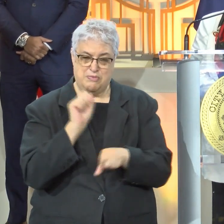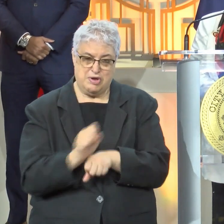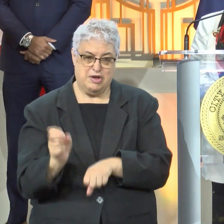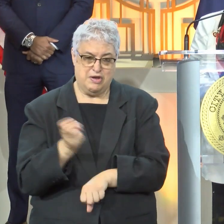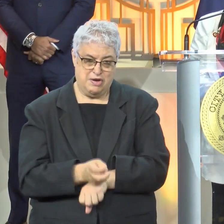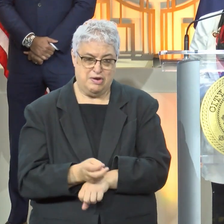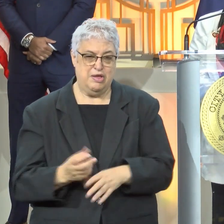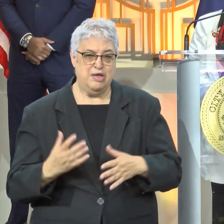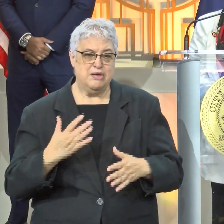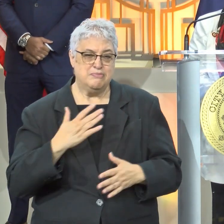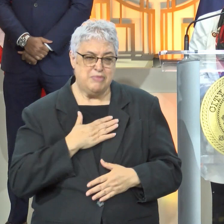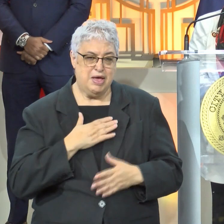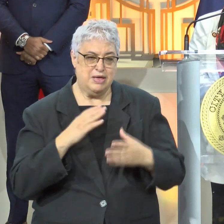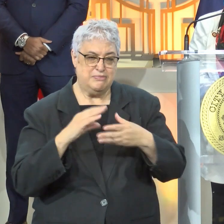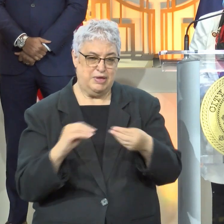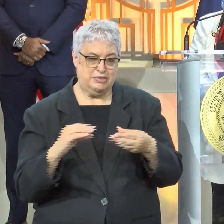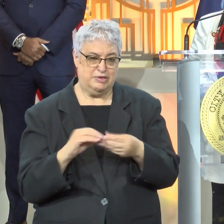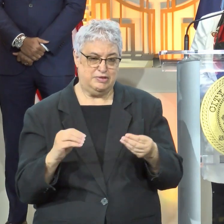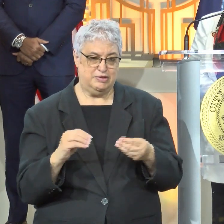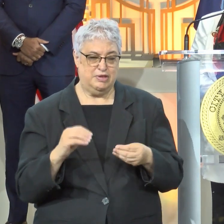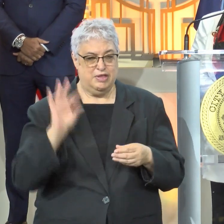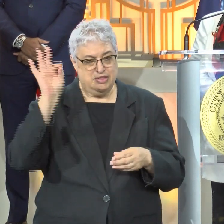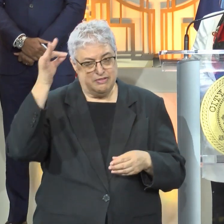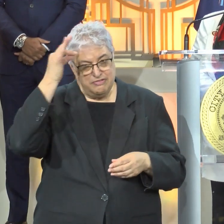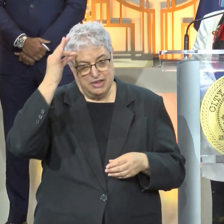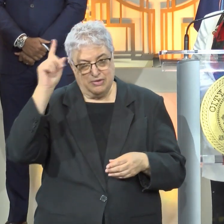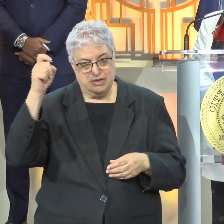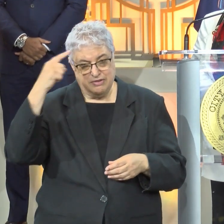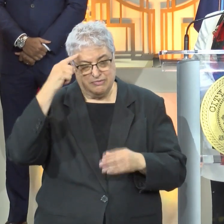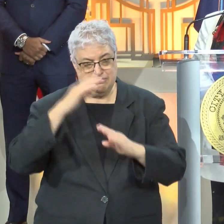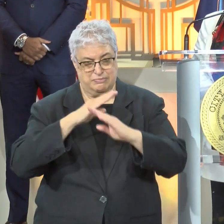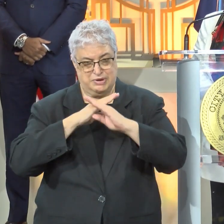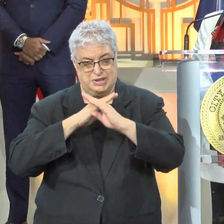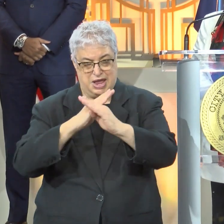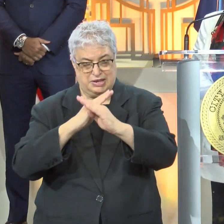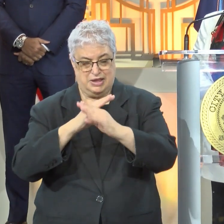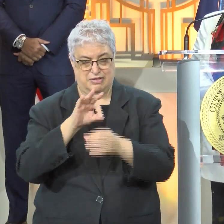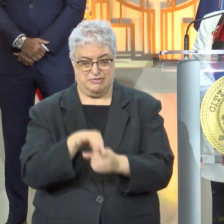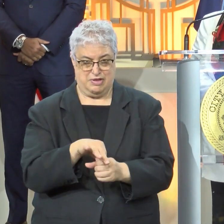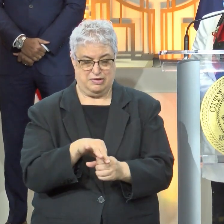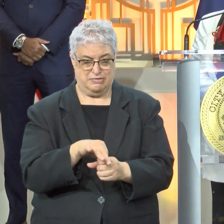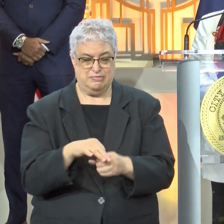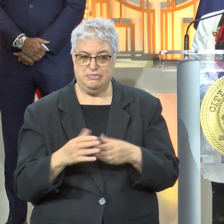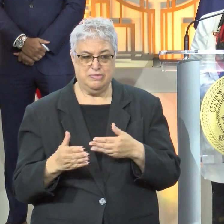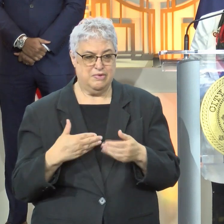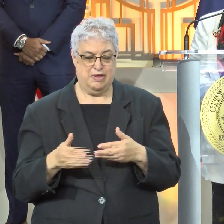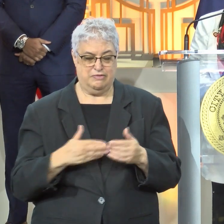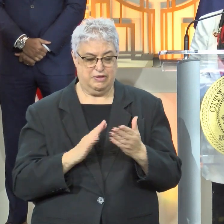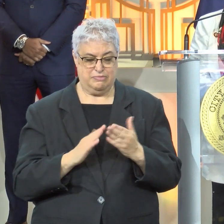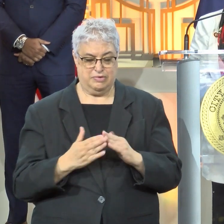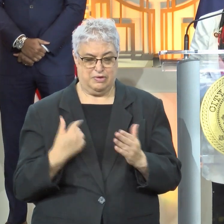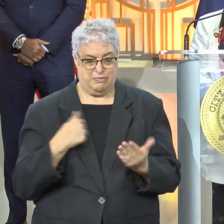My message is that the federal government has a responsibility of protecting the vote. And however this community